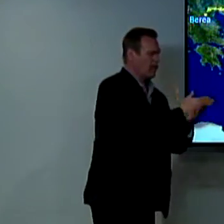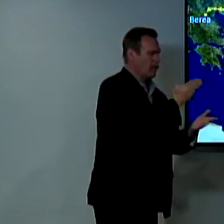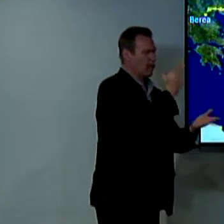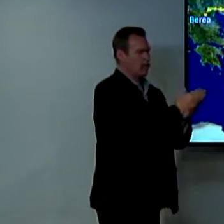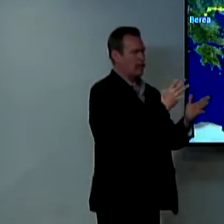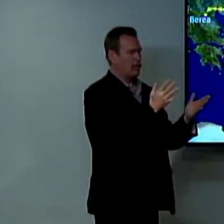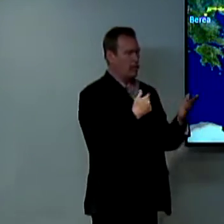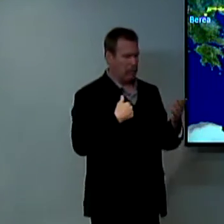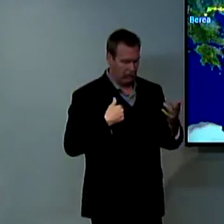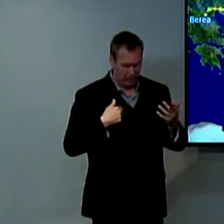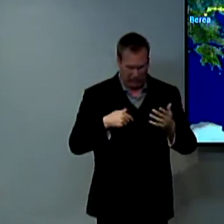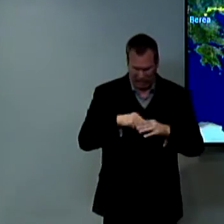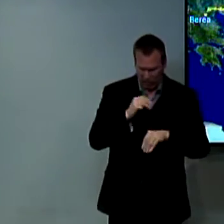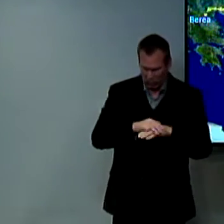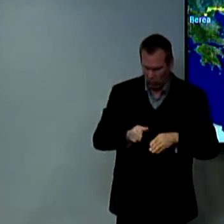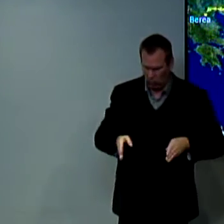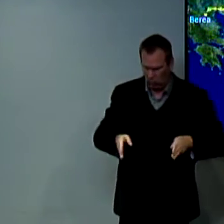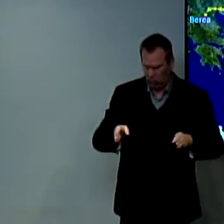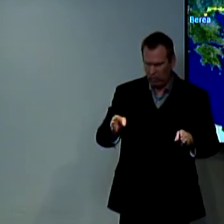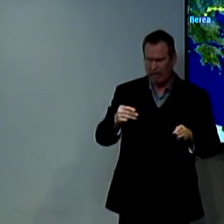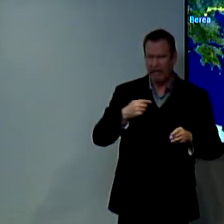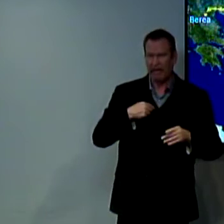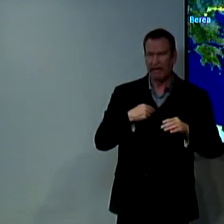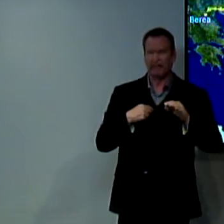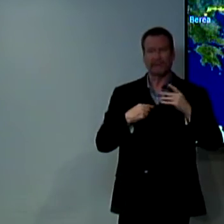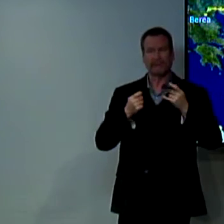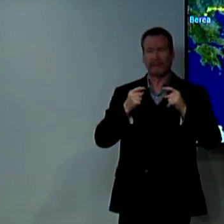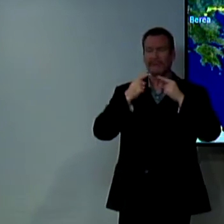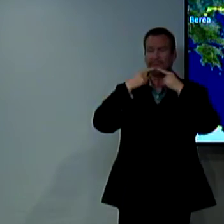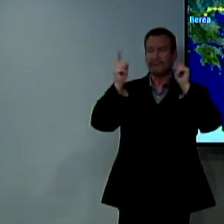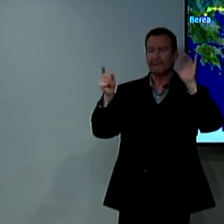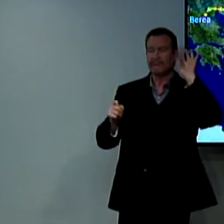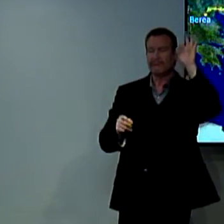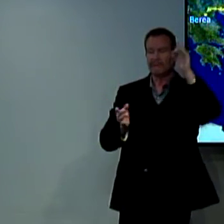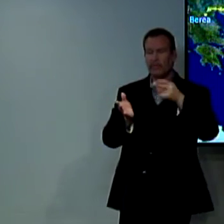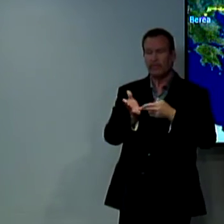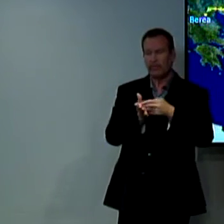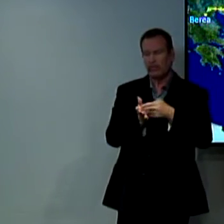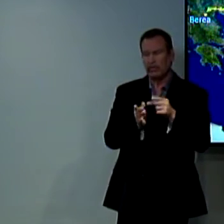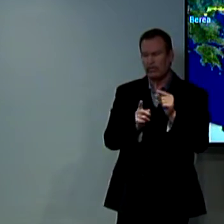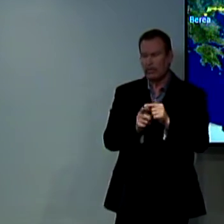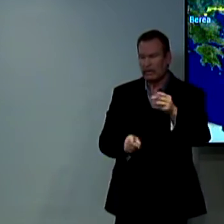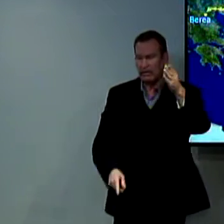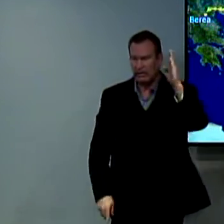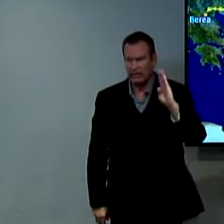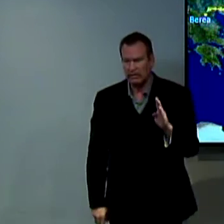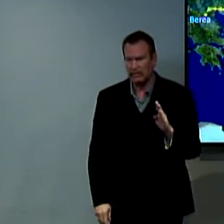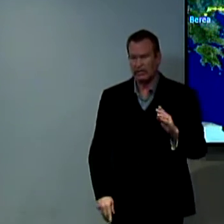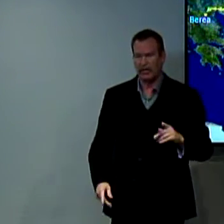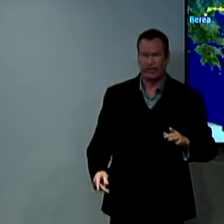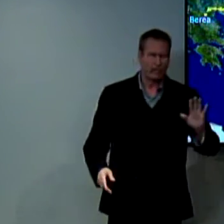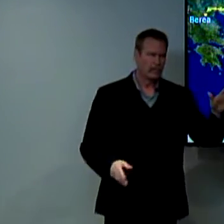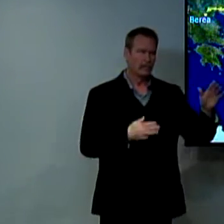and the police might say hey stop like hey I'm out on the street I'm just preaching the truth I'm preaching the word of God